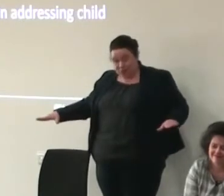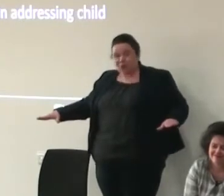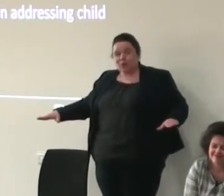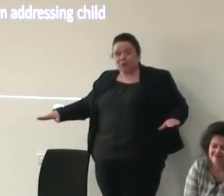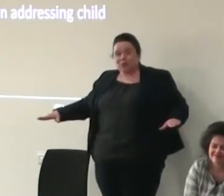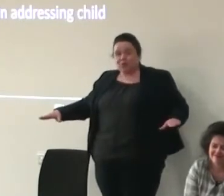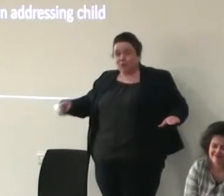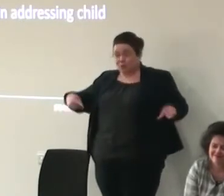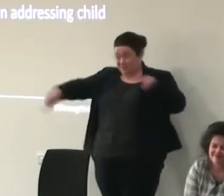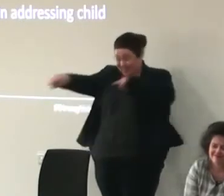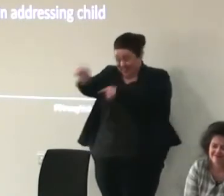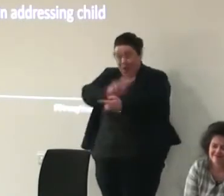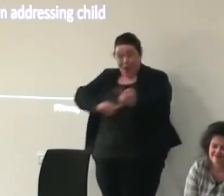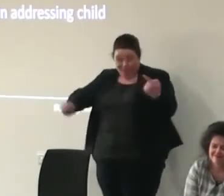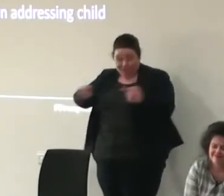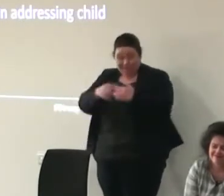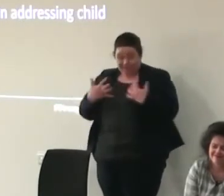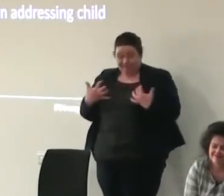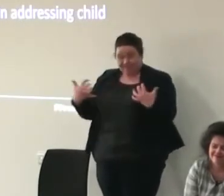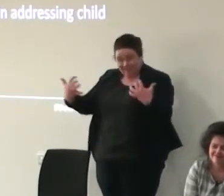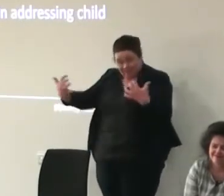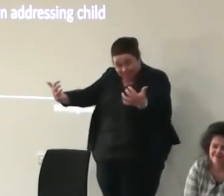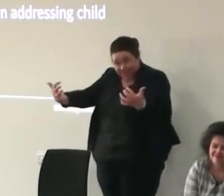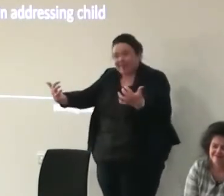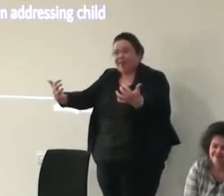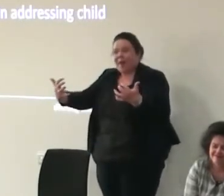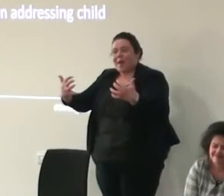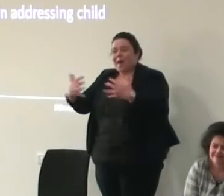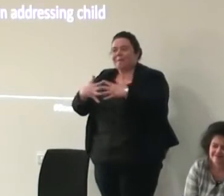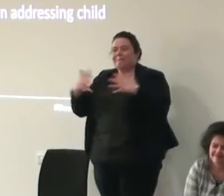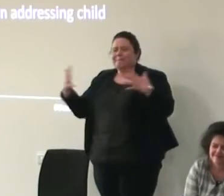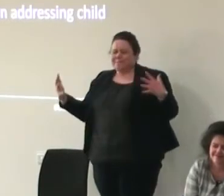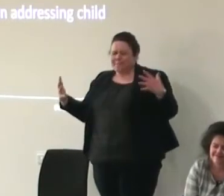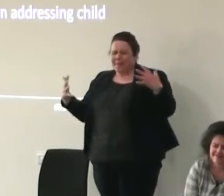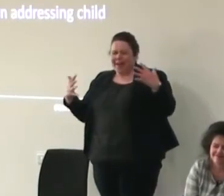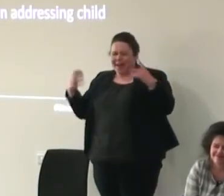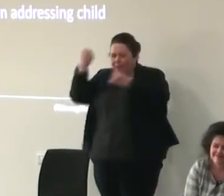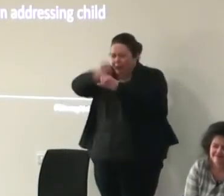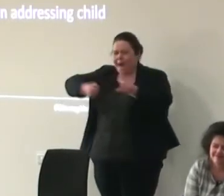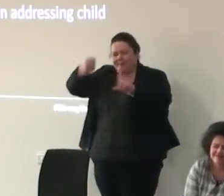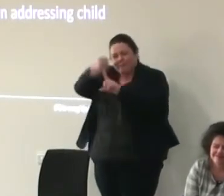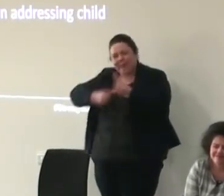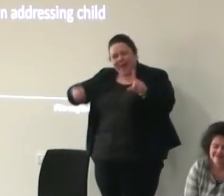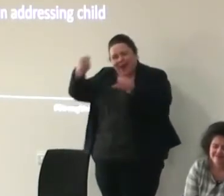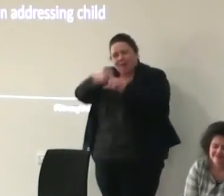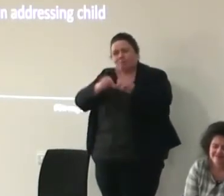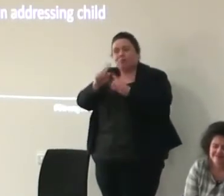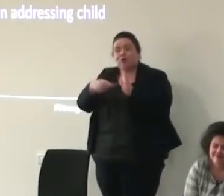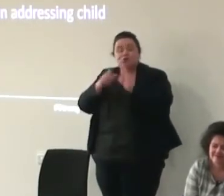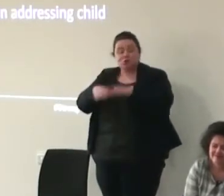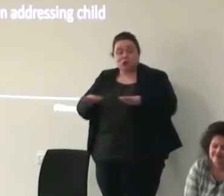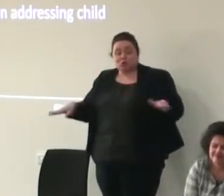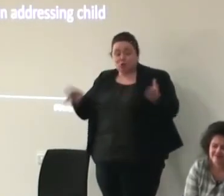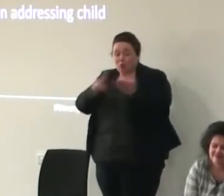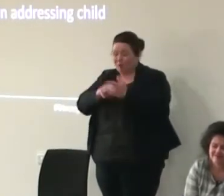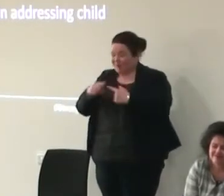group a conference a bit like this with a lot of it's a big campaigning project for children northeast so there was a lot